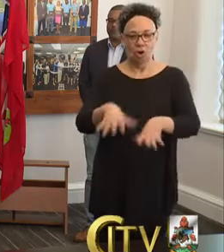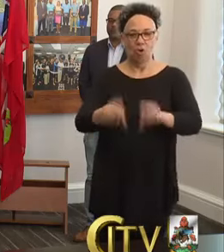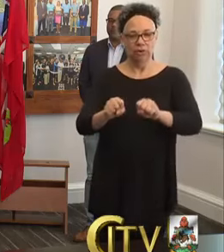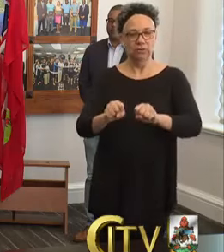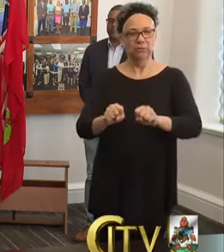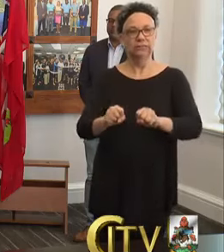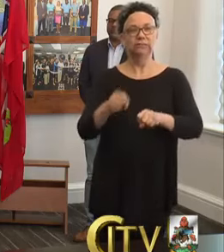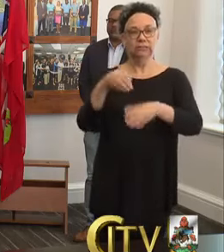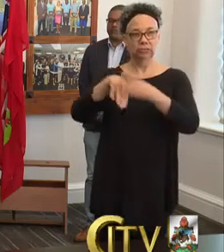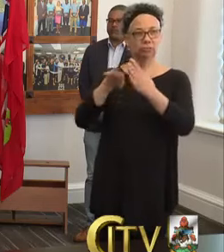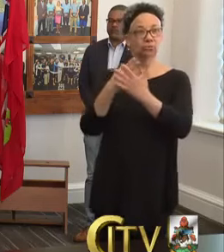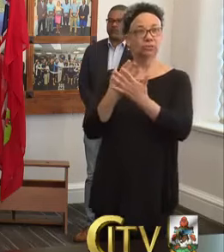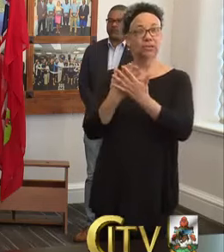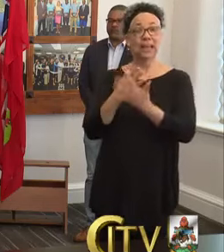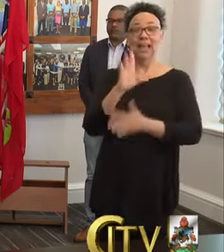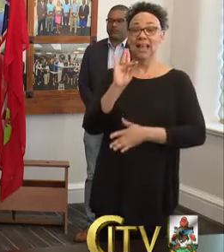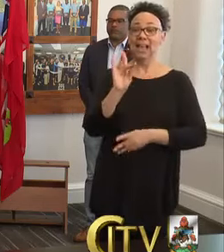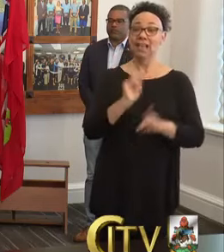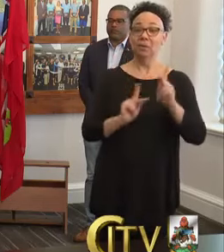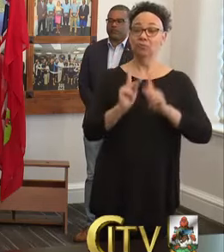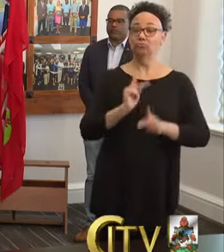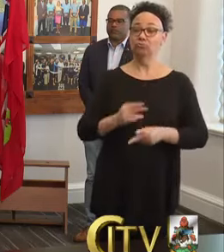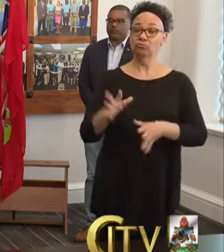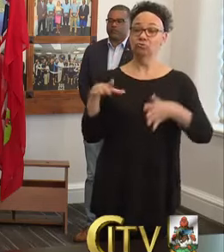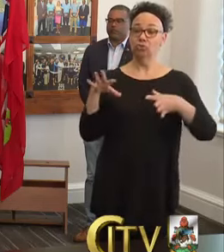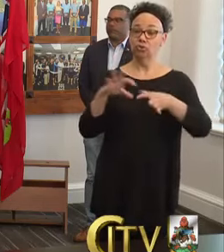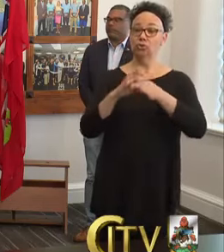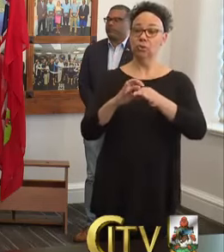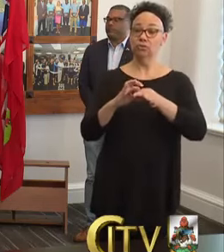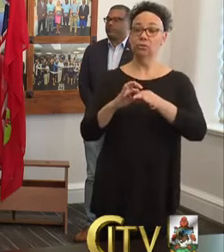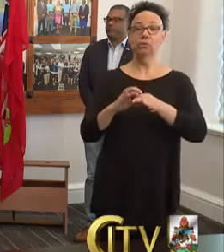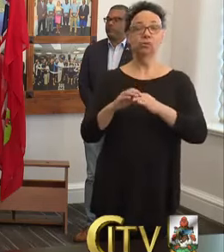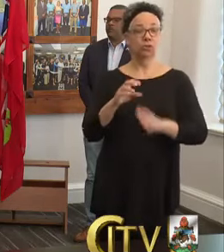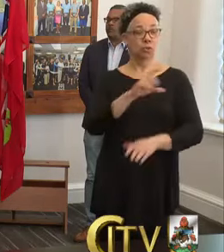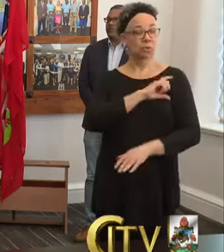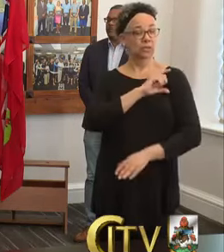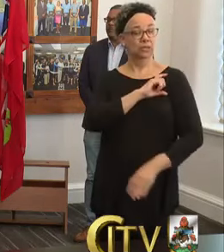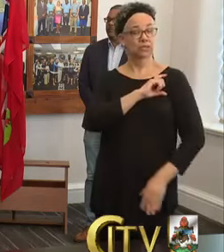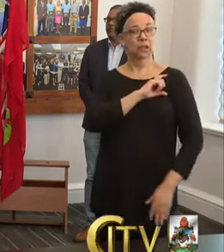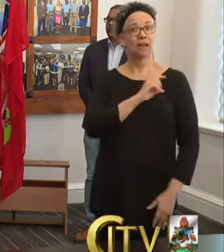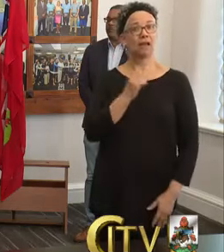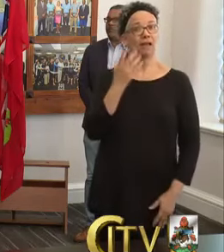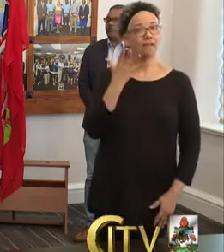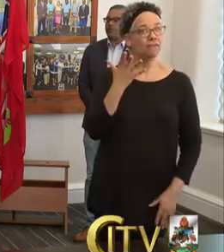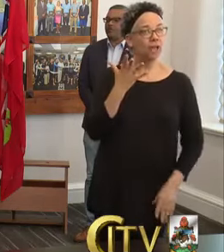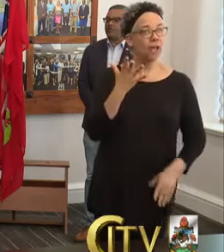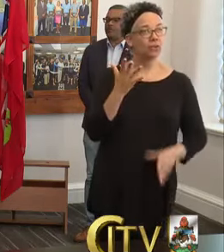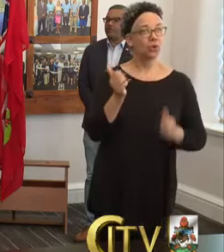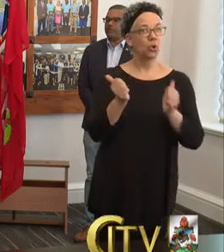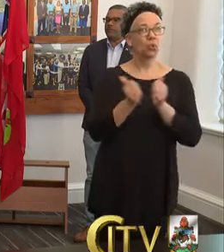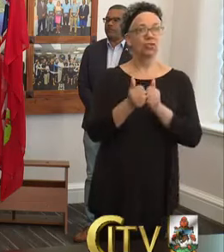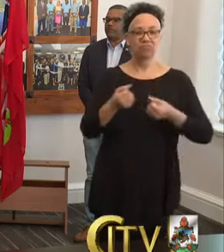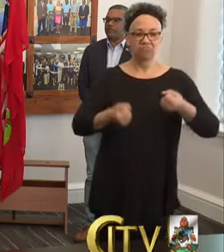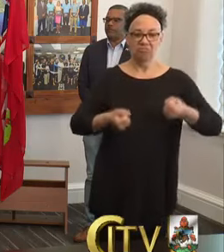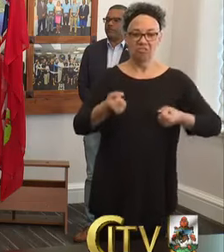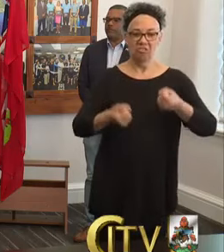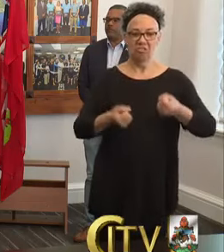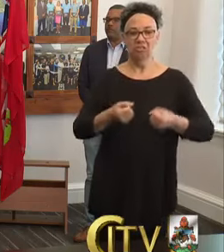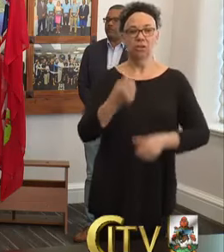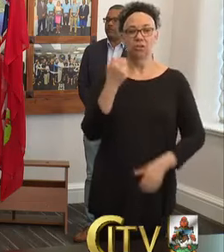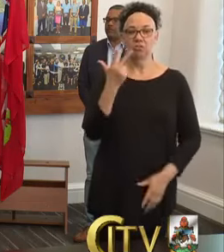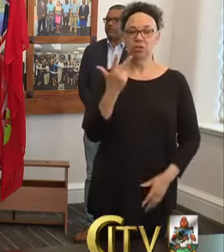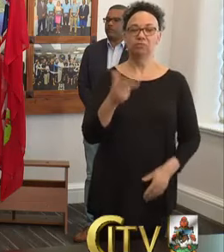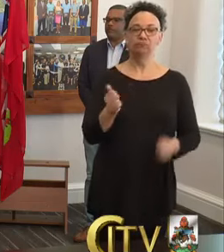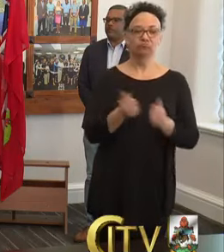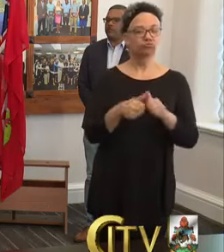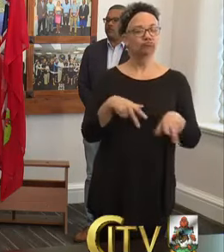Bermuda Regiment personnel joined the police on their duties. Five were sounded in cars and three helped with foot patrols inside of